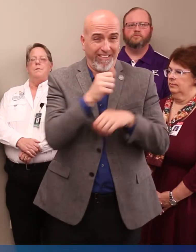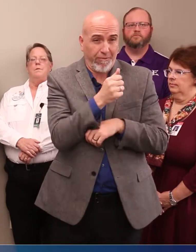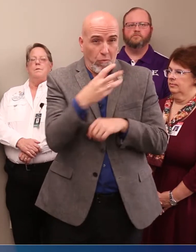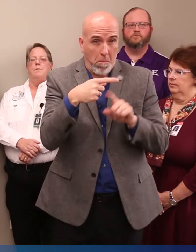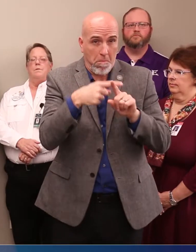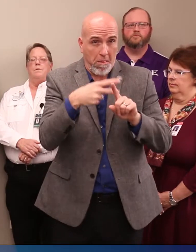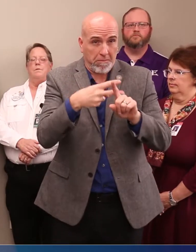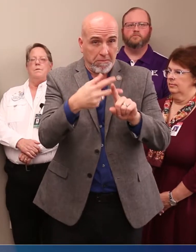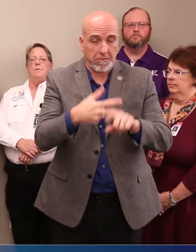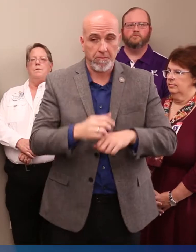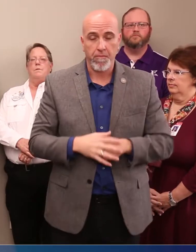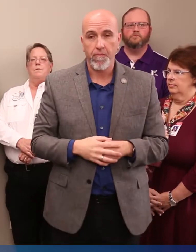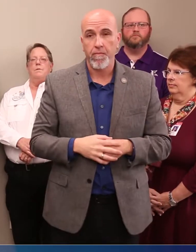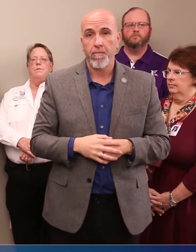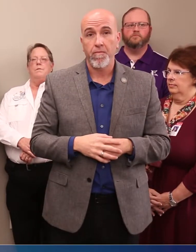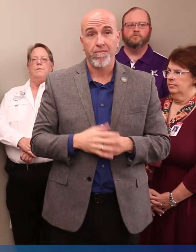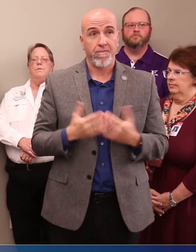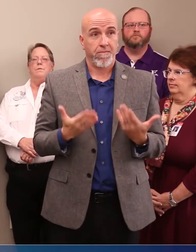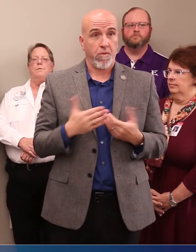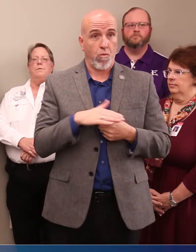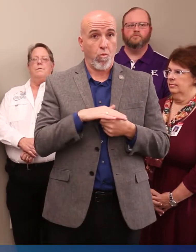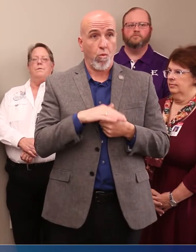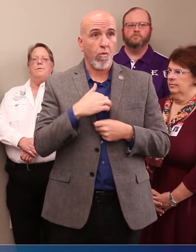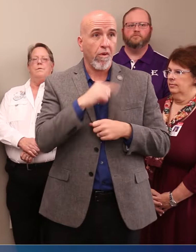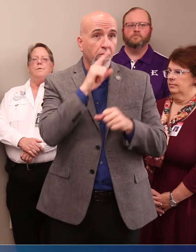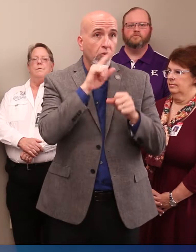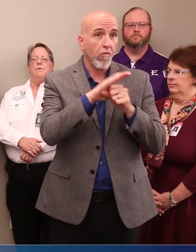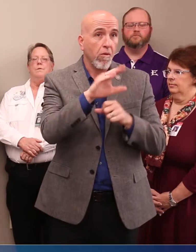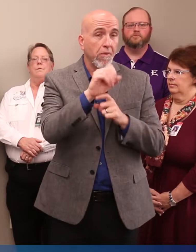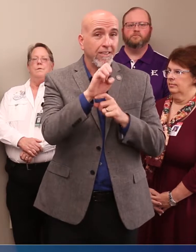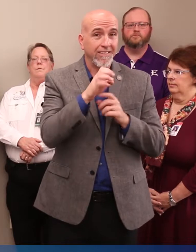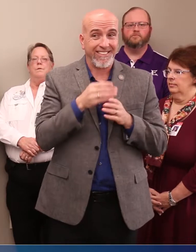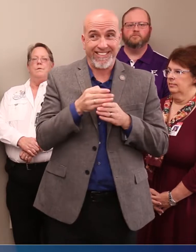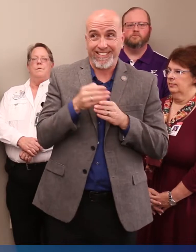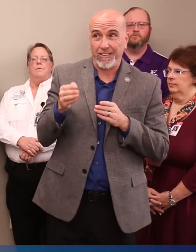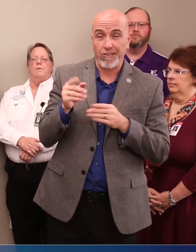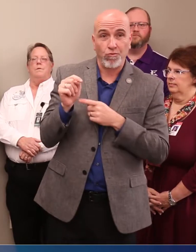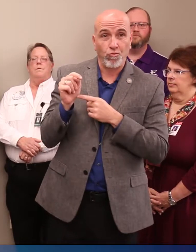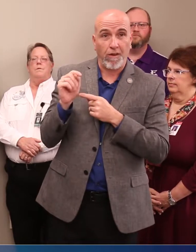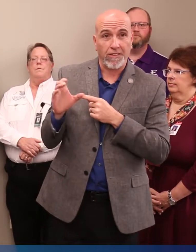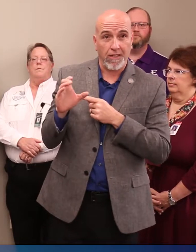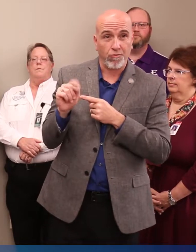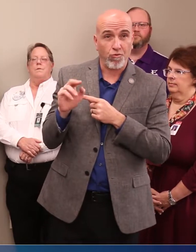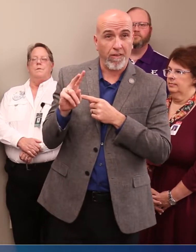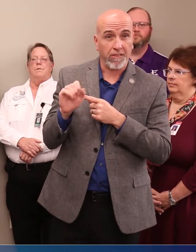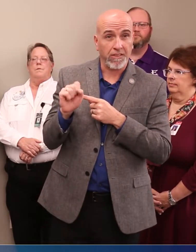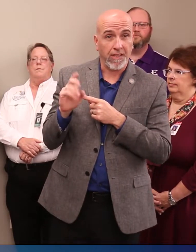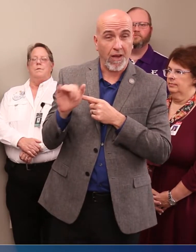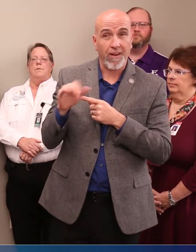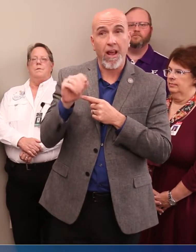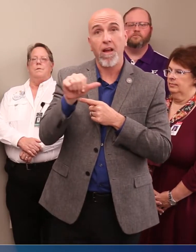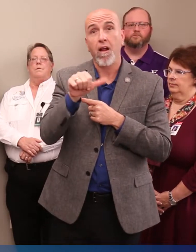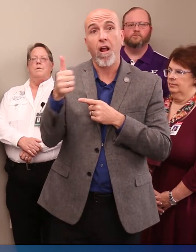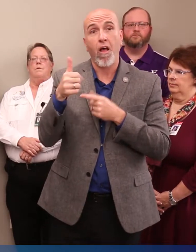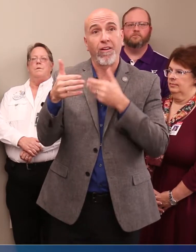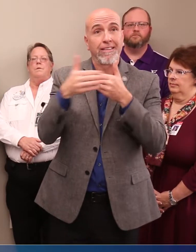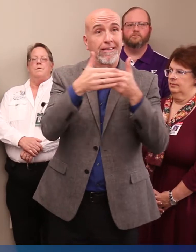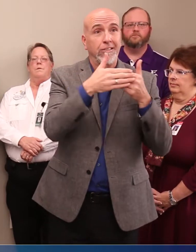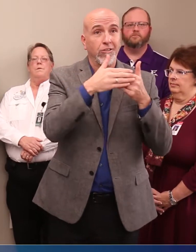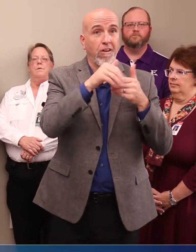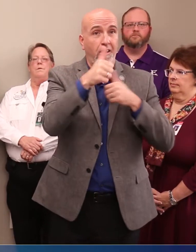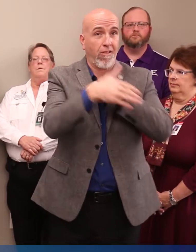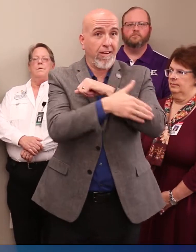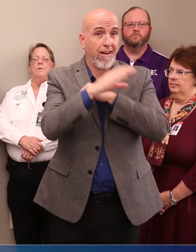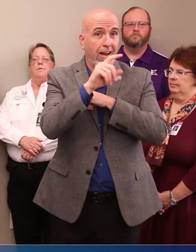few months. Locally, there are confirmed cases next door in Travis County and in other nearby Texas counties.